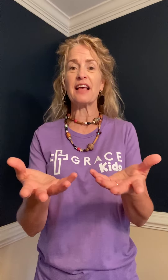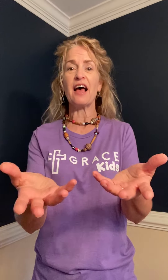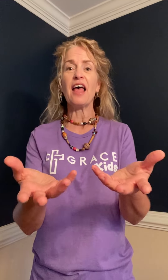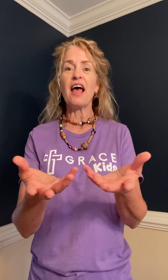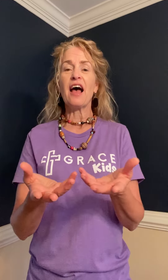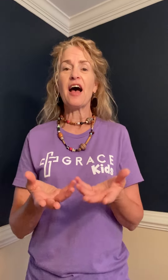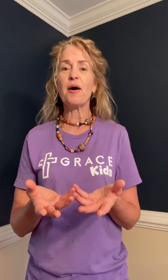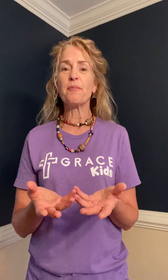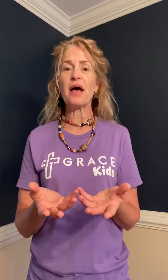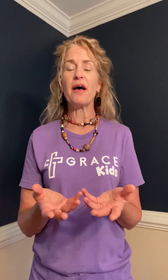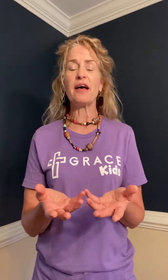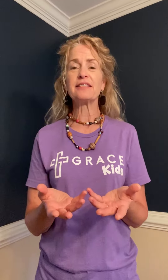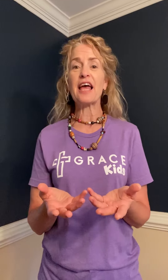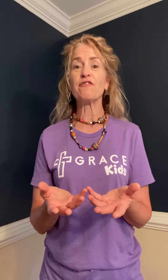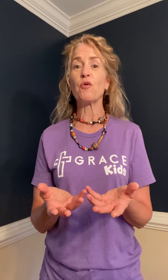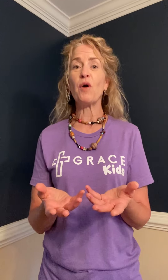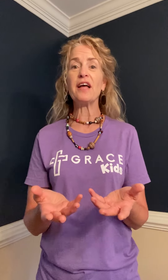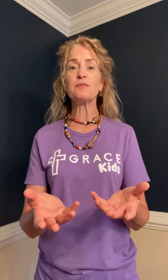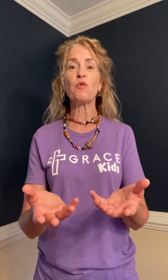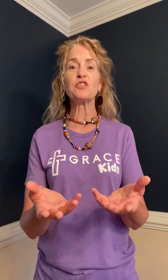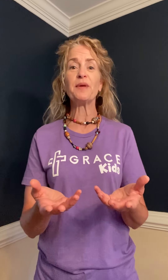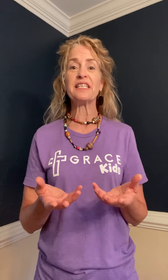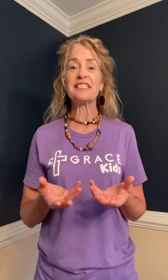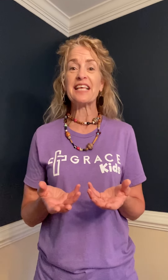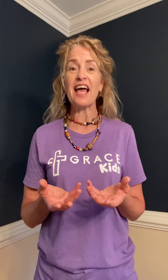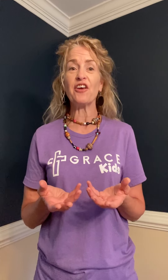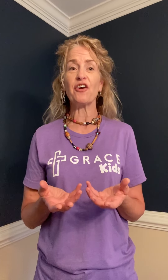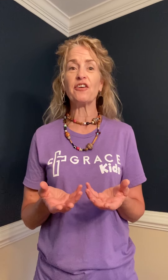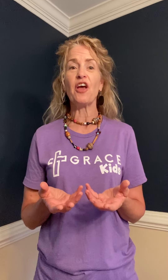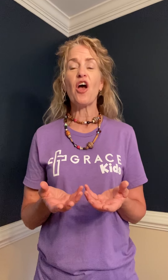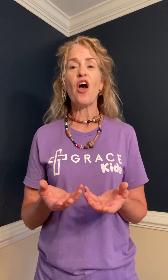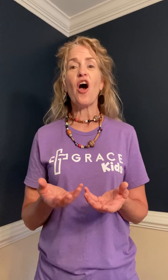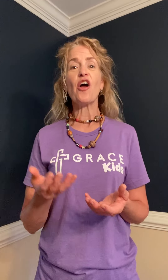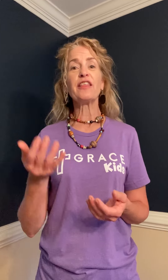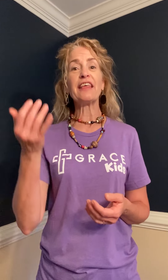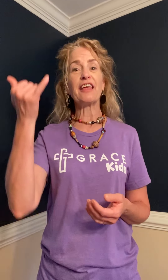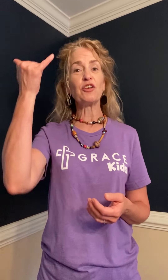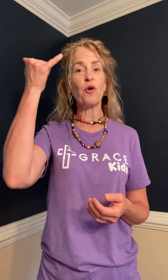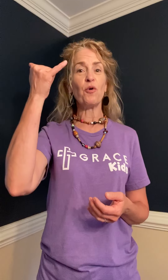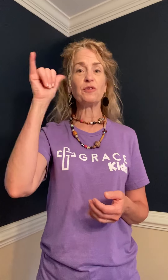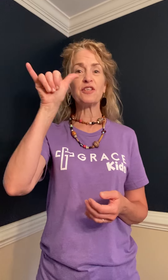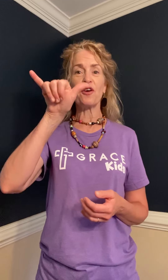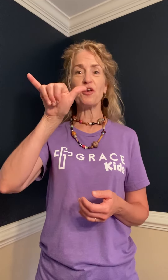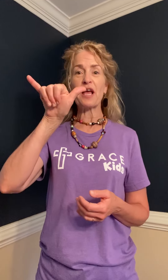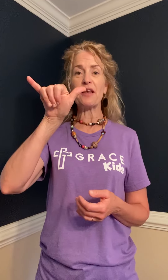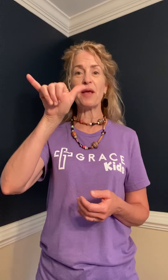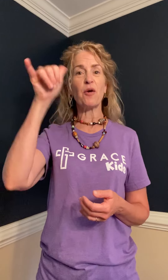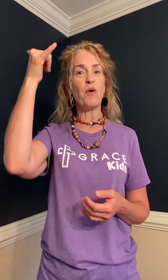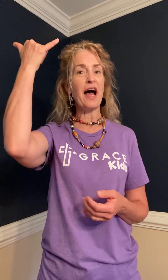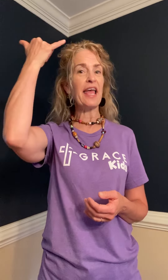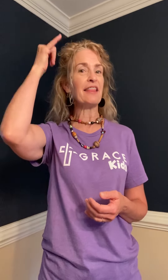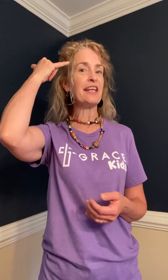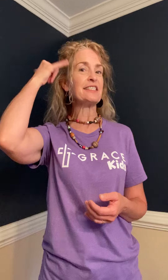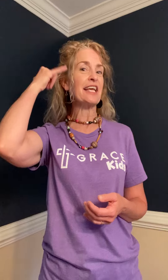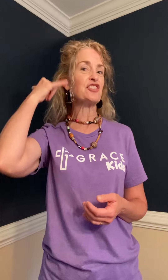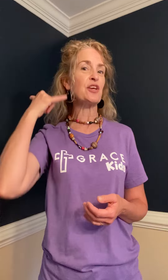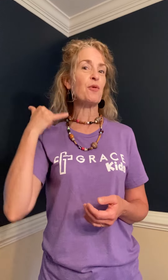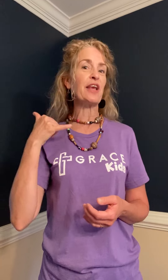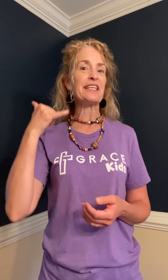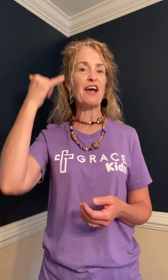the sign for want more to be desired are they than gold so you kind of make a Y and then it's like shimmering down